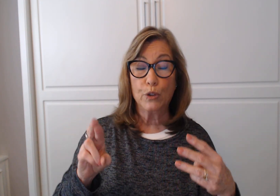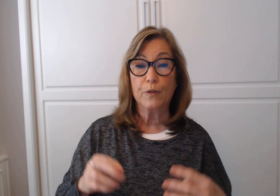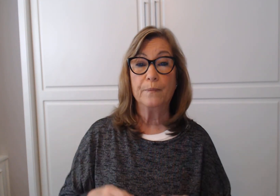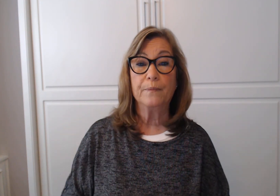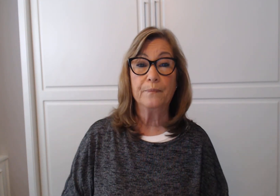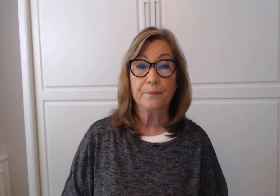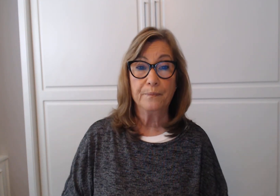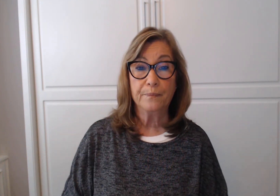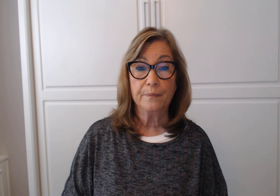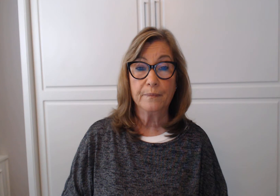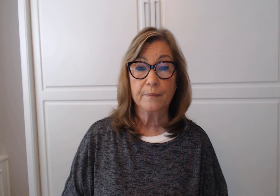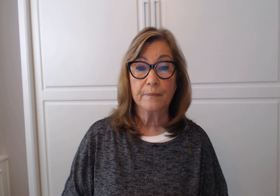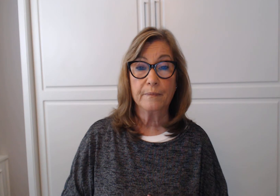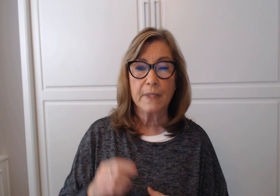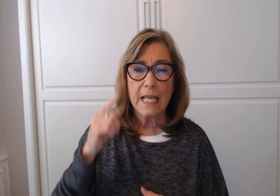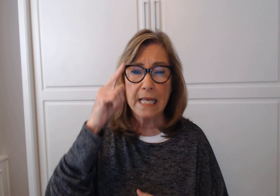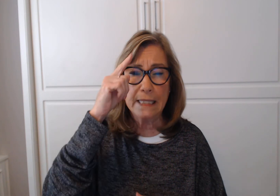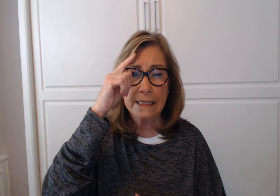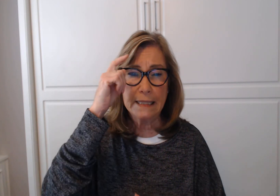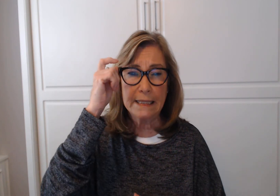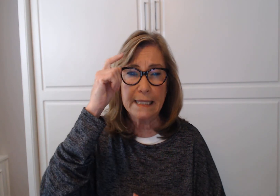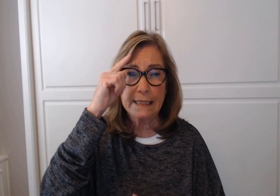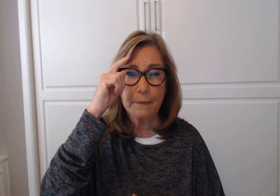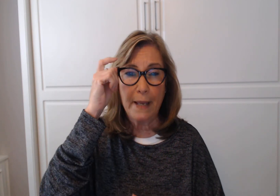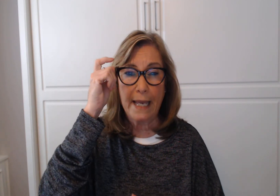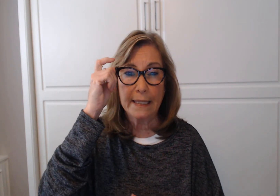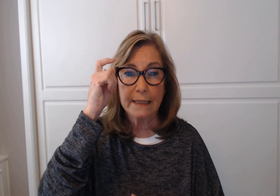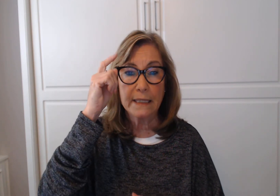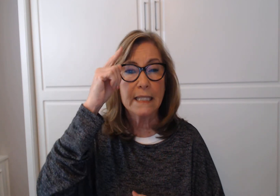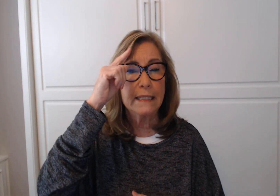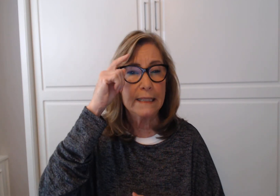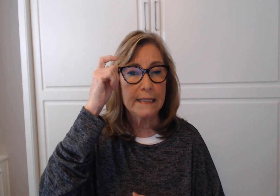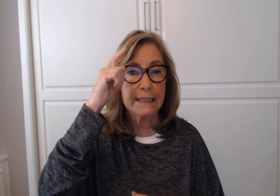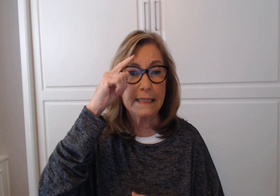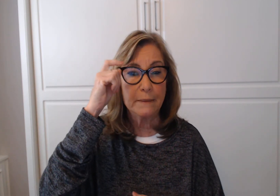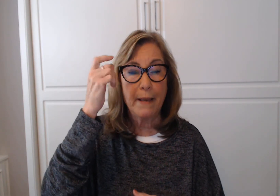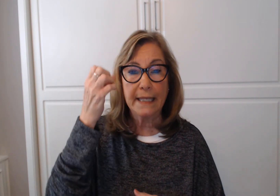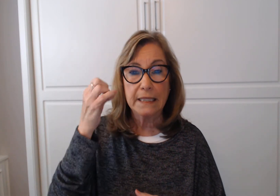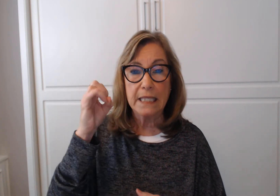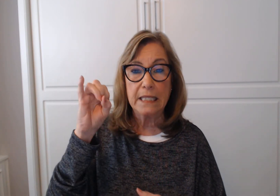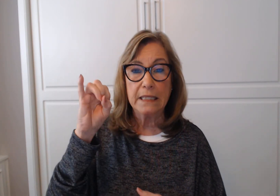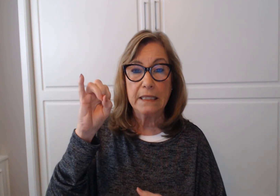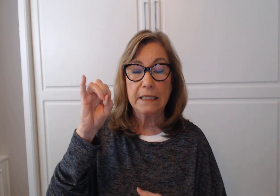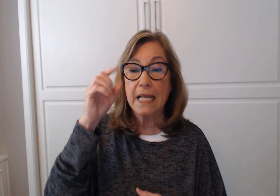Suspect. Suspecting. Suspected.